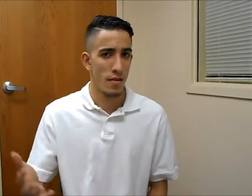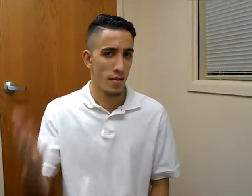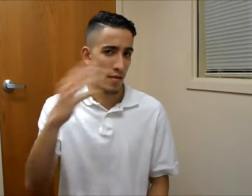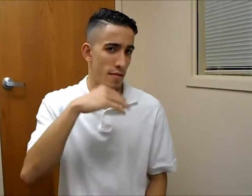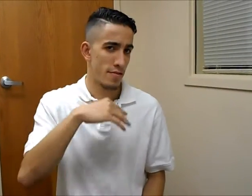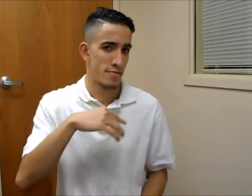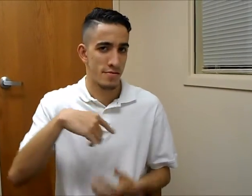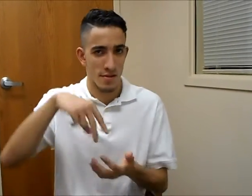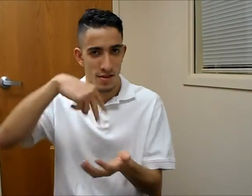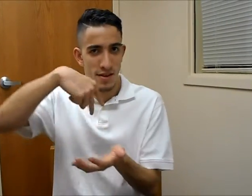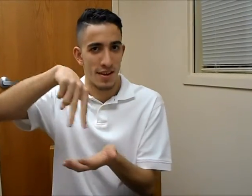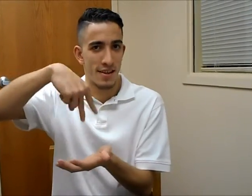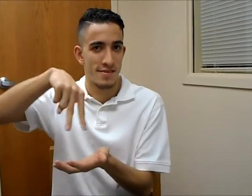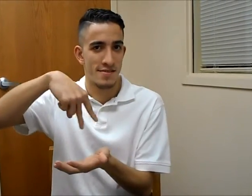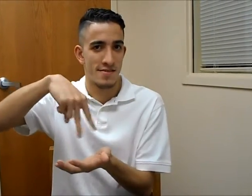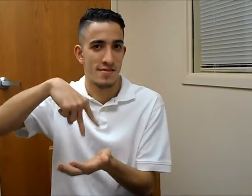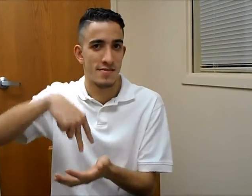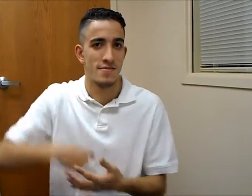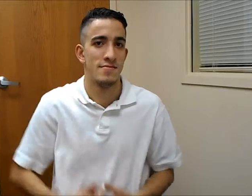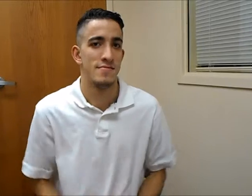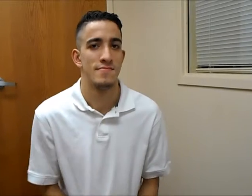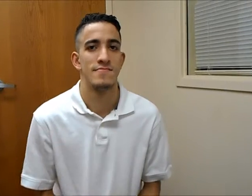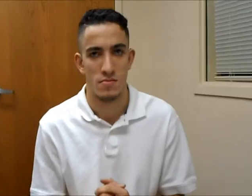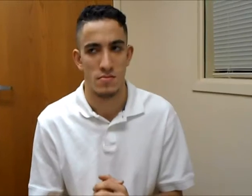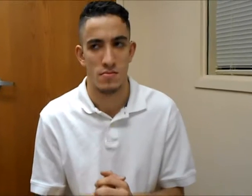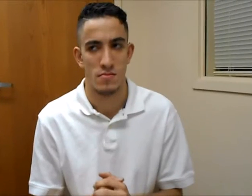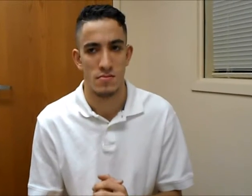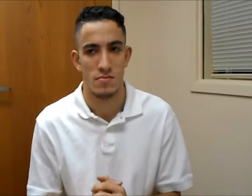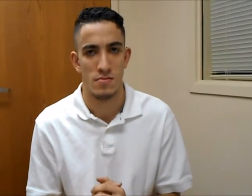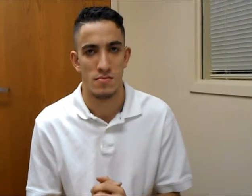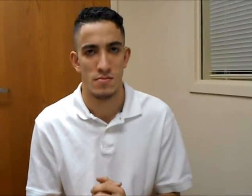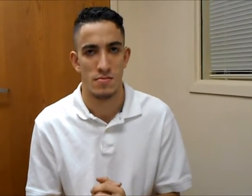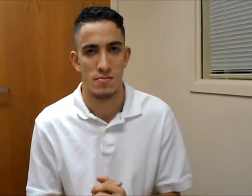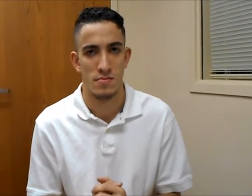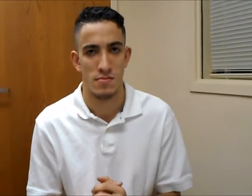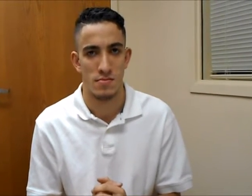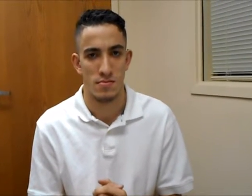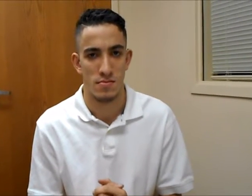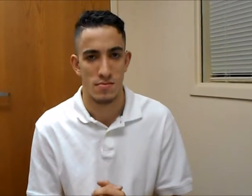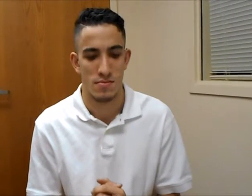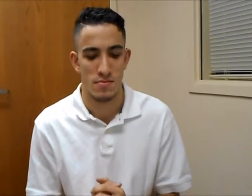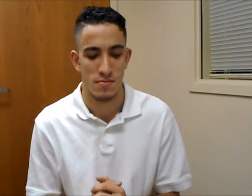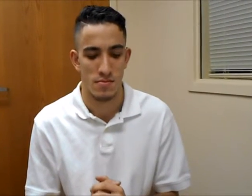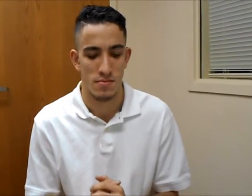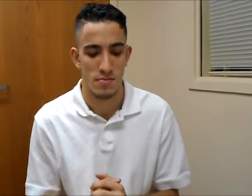Let's dance. Act 3. Scene 9.